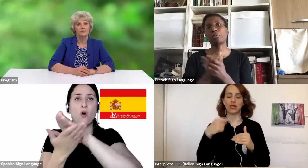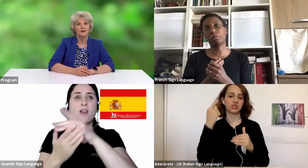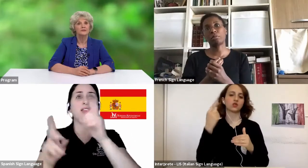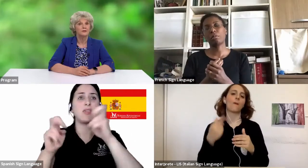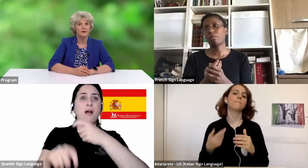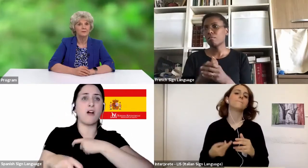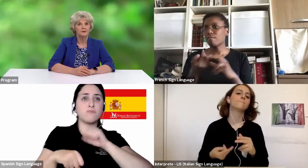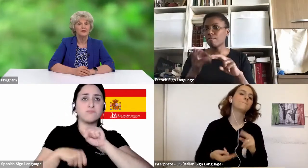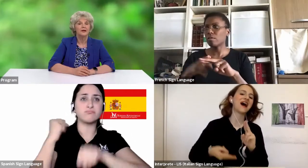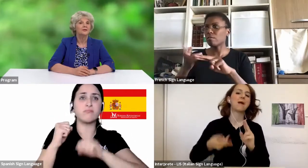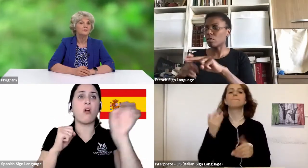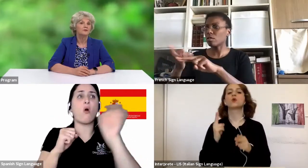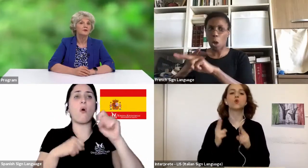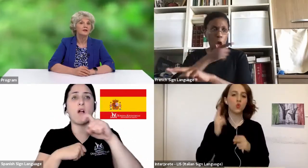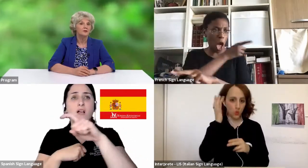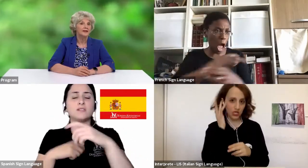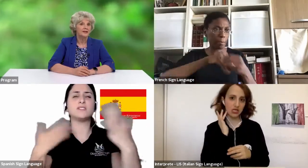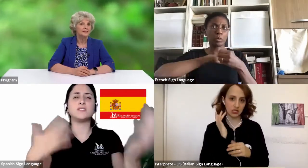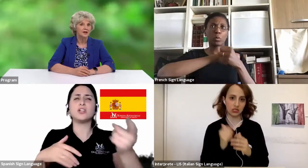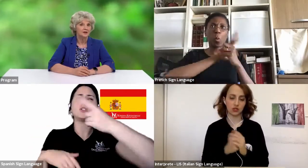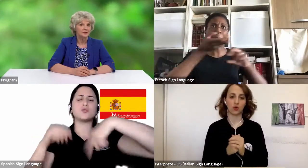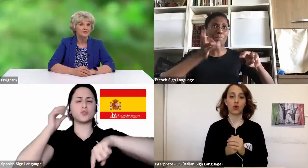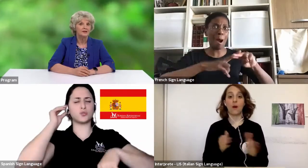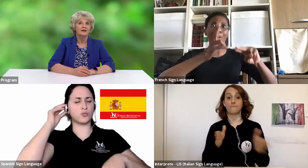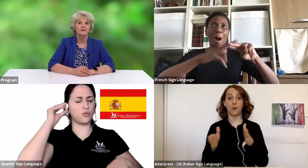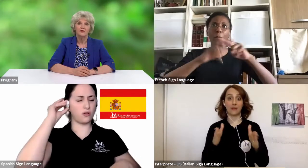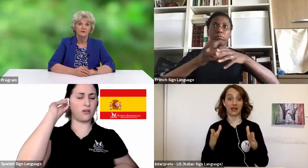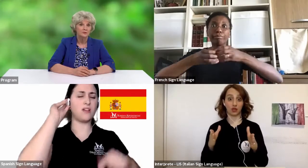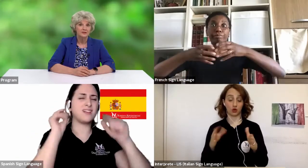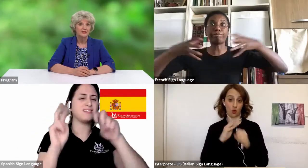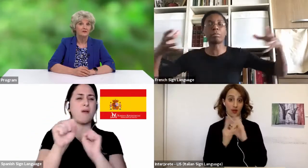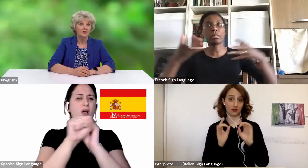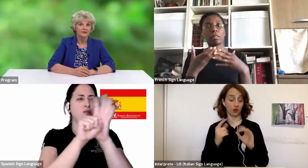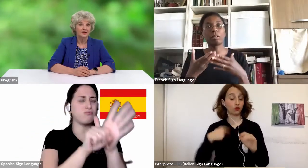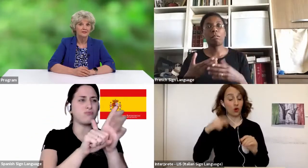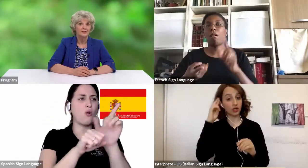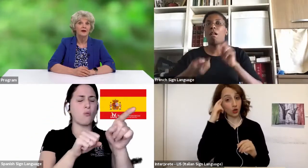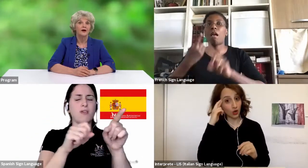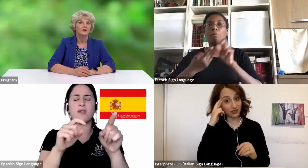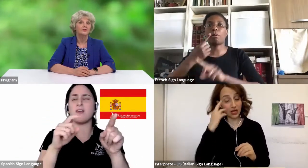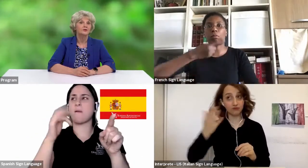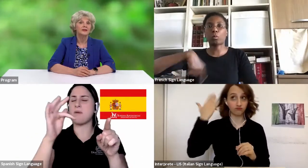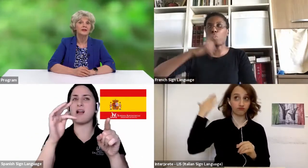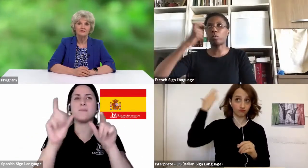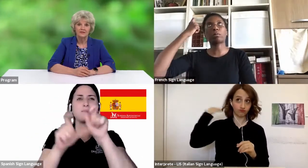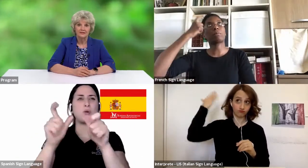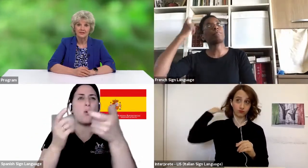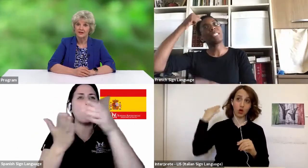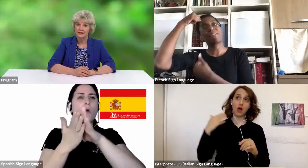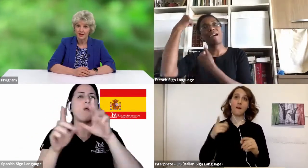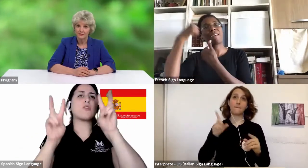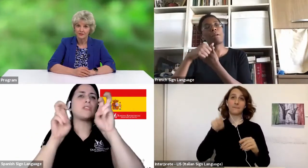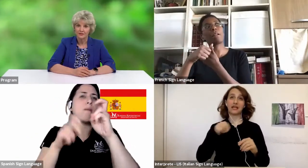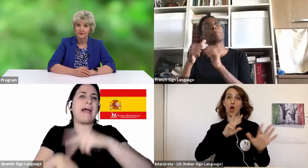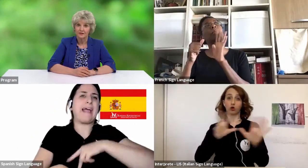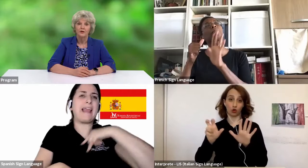helpful for us to remember that before the early 1800s, 50% of all deaths occurred during infancy